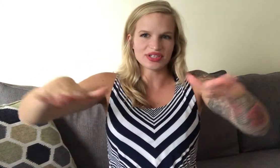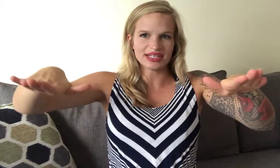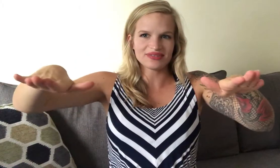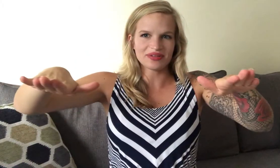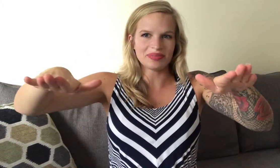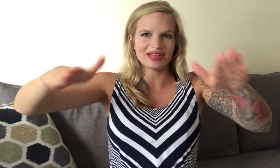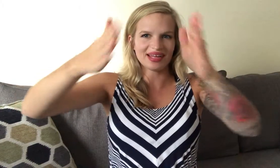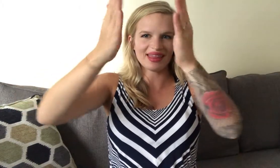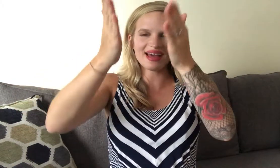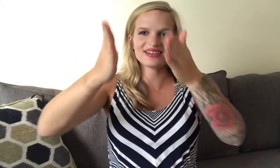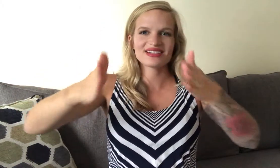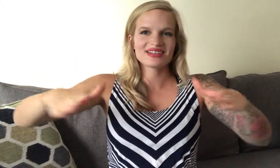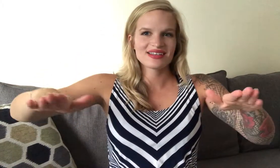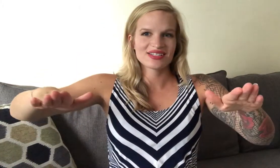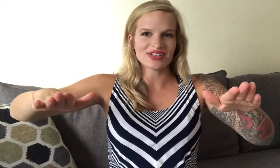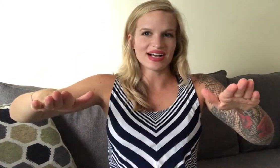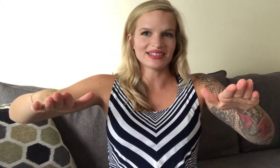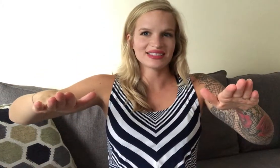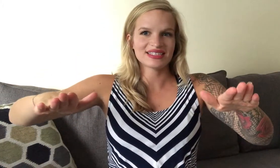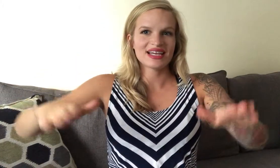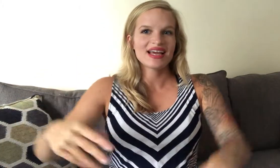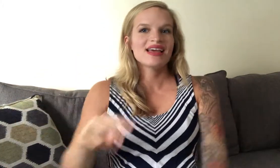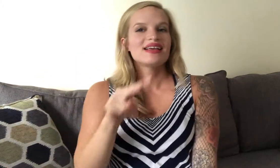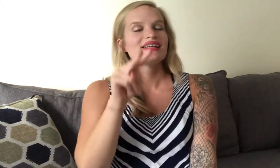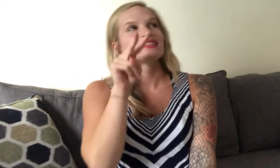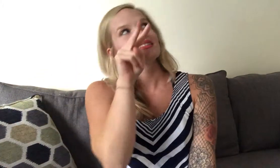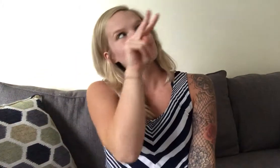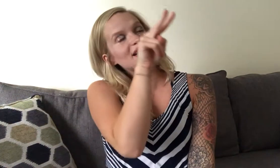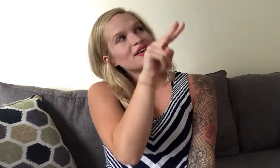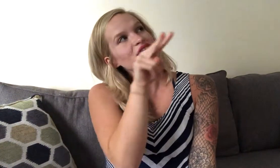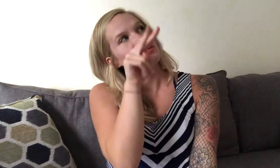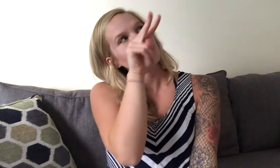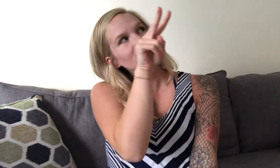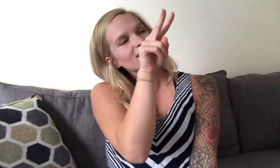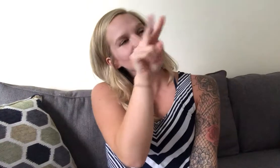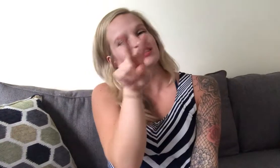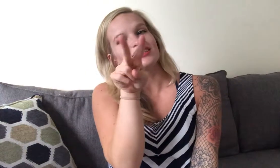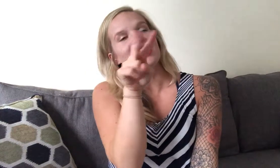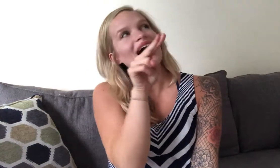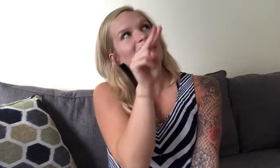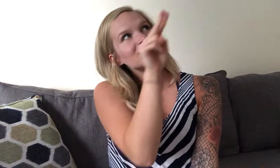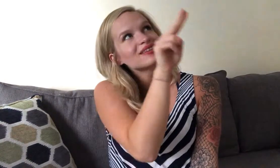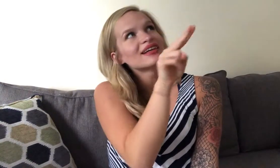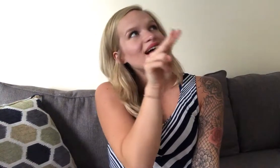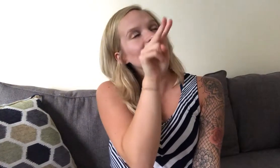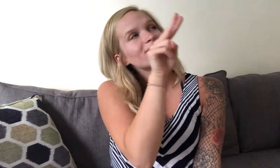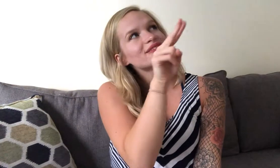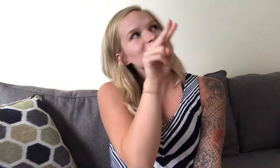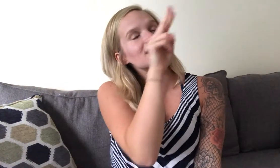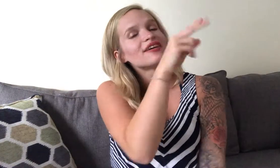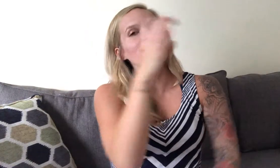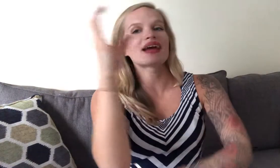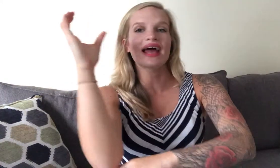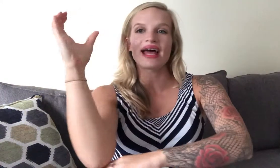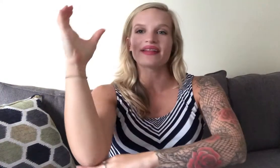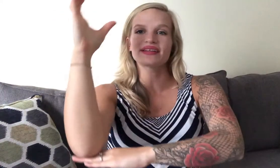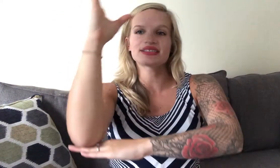dress flipping like that dress staring these are your eyes looking off staring at the